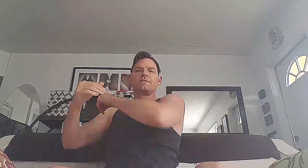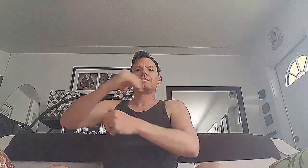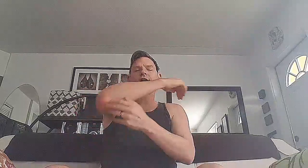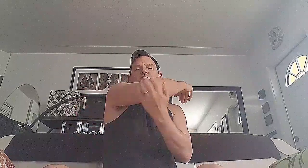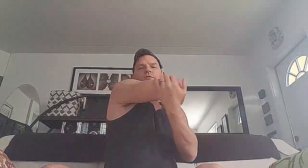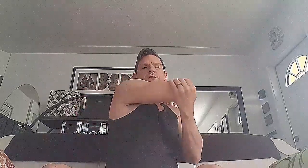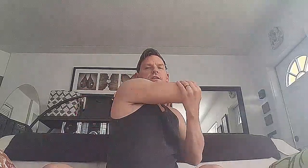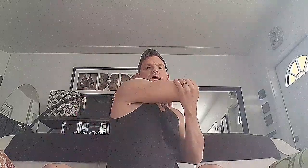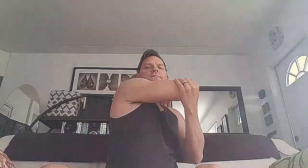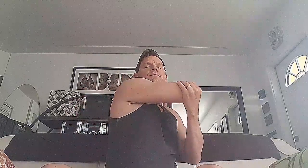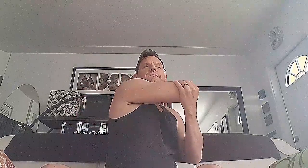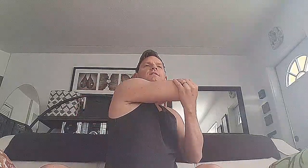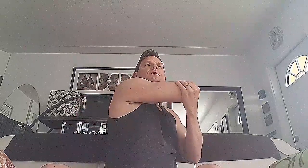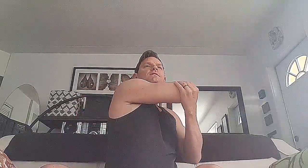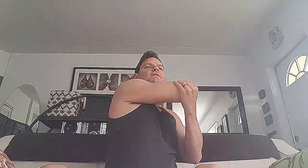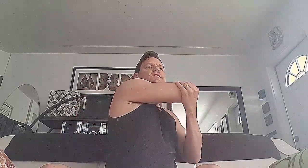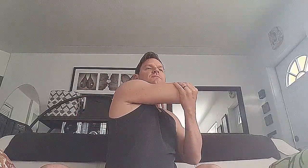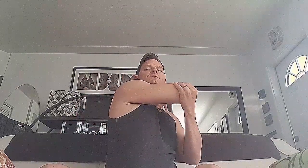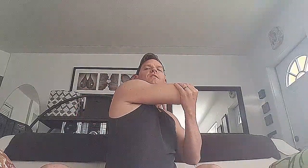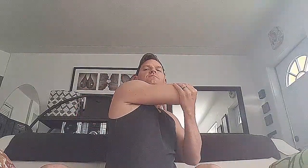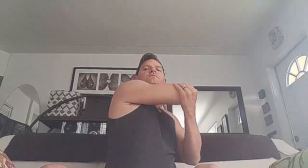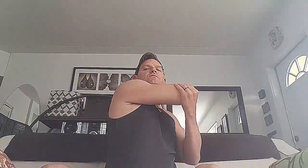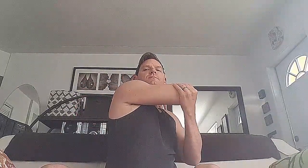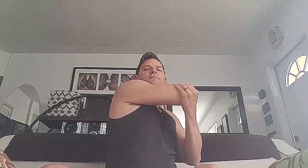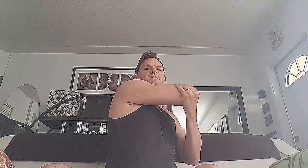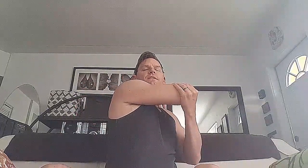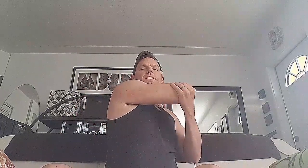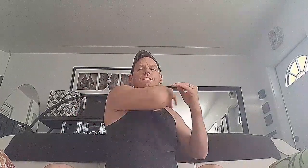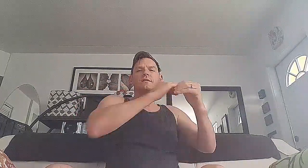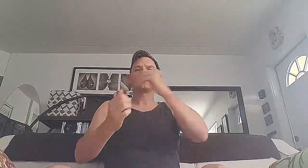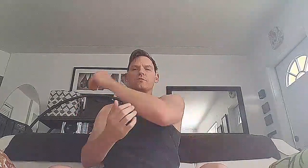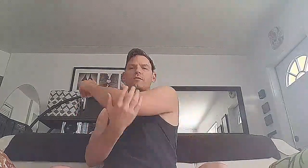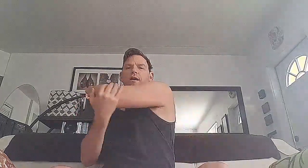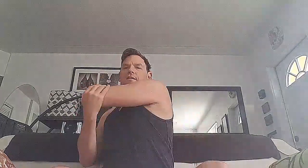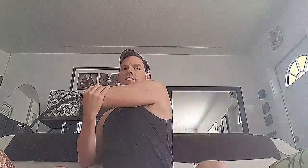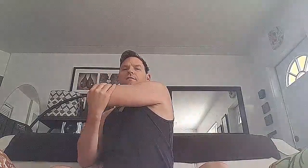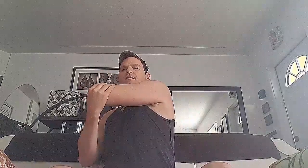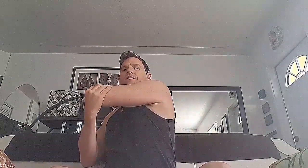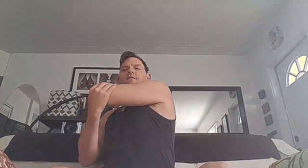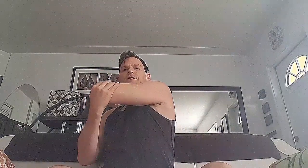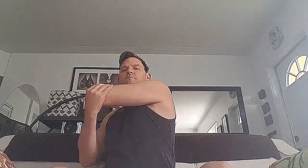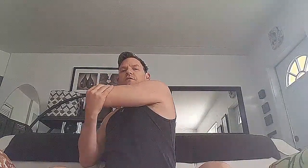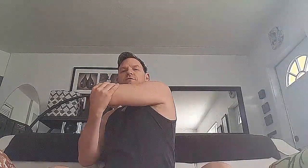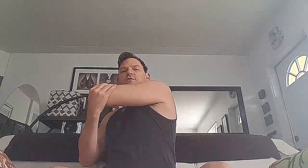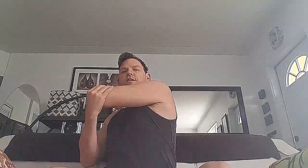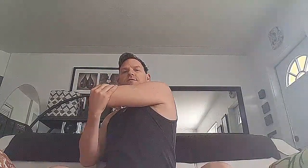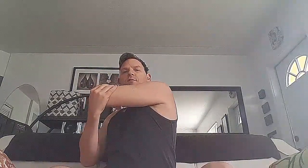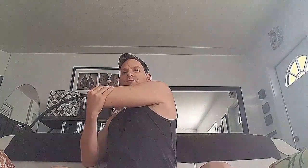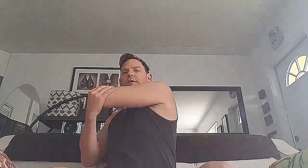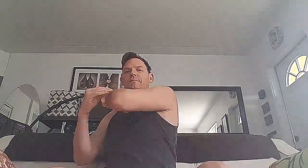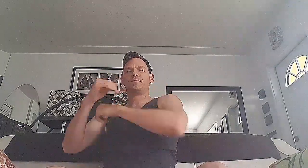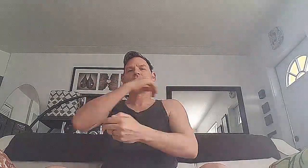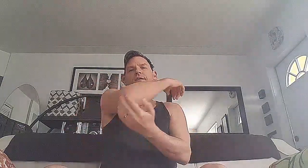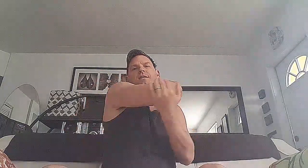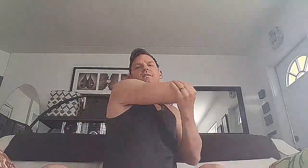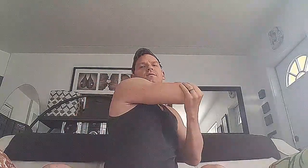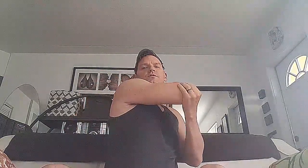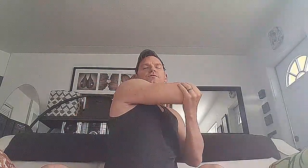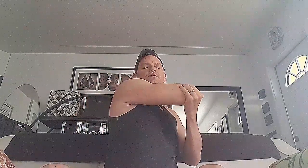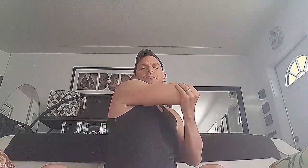Nice work today. I hope this helps you in a good way as much as it has helped me. Wishing the